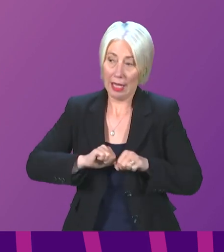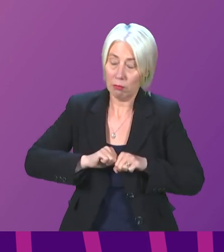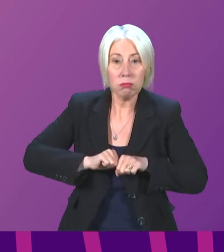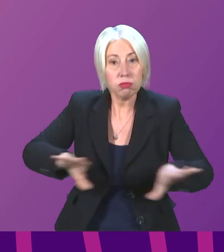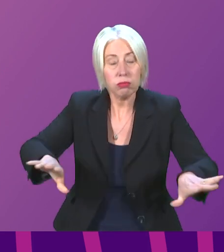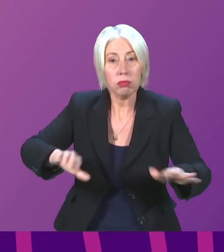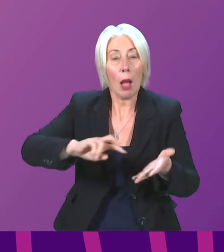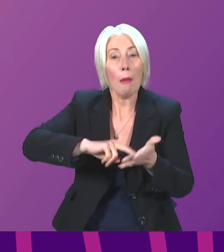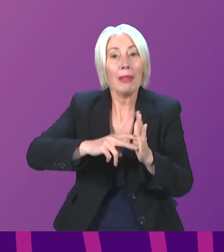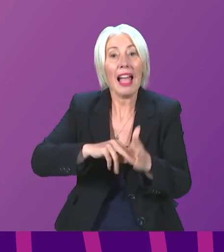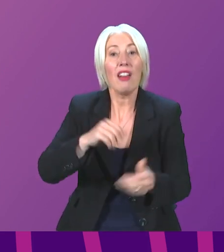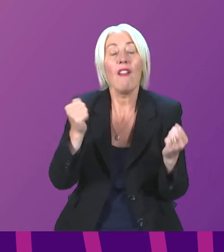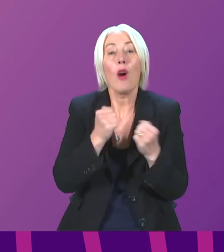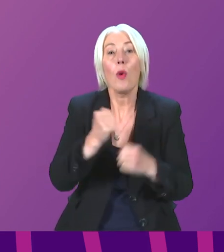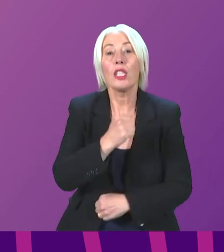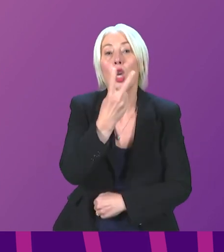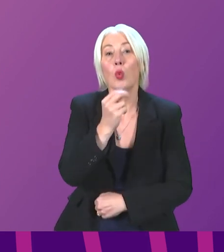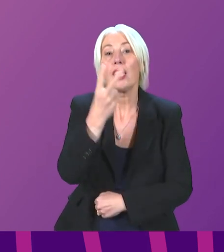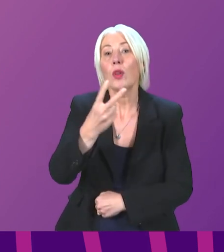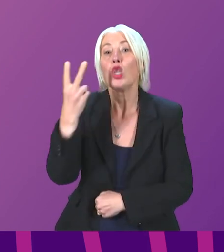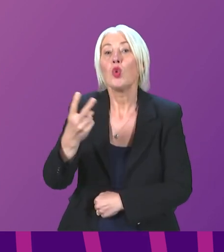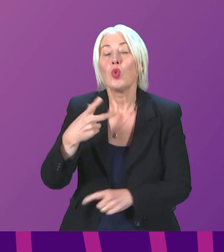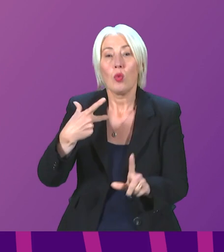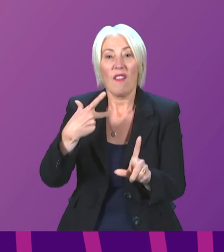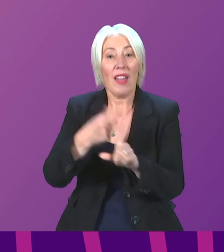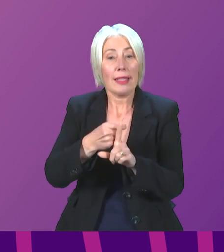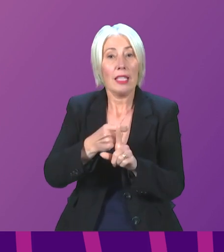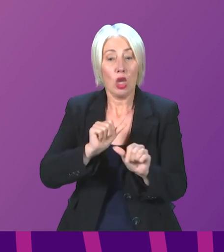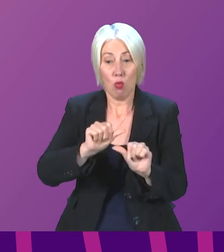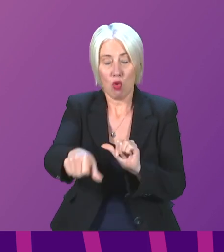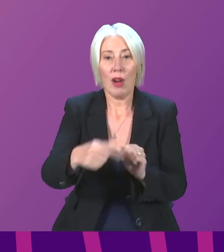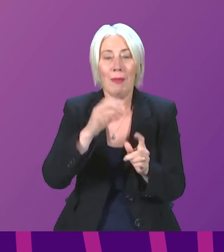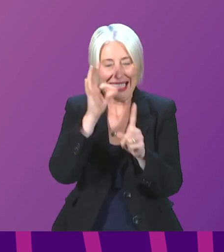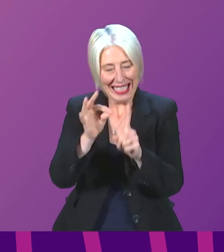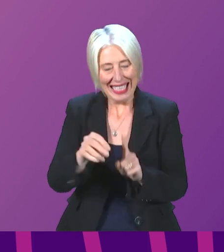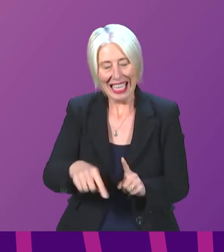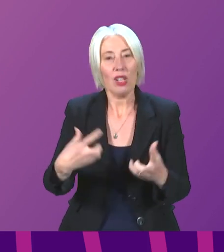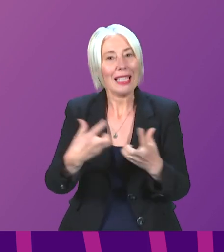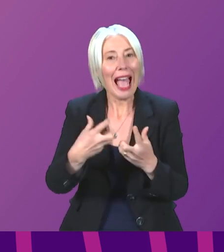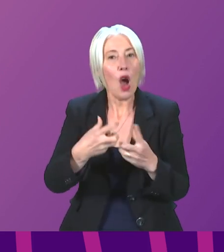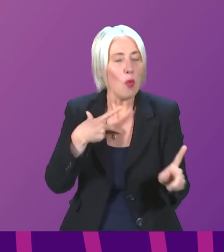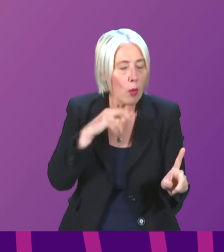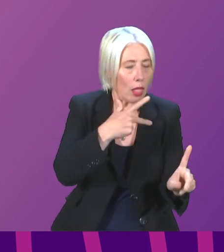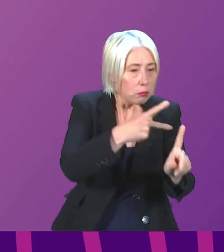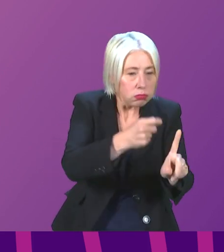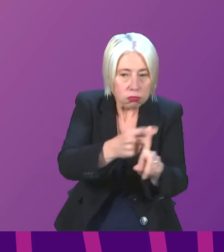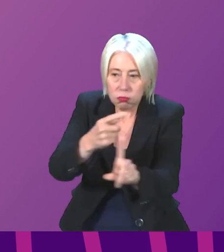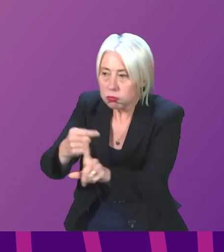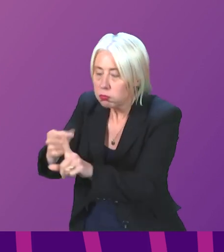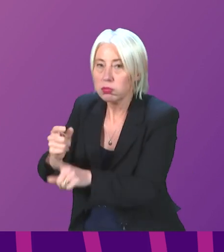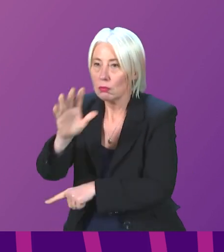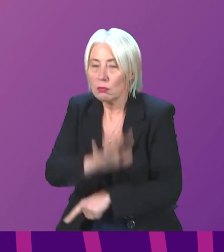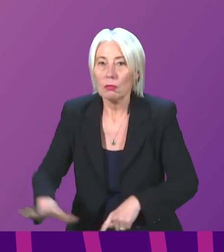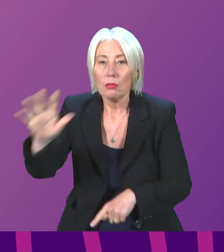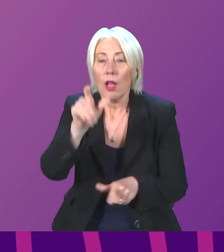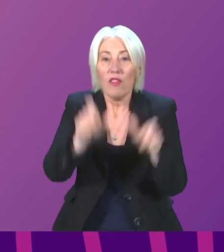for the winter 2022 vaccination programme, which sets out the detail of how we'll administer vaccines to those who are